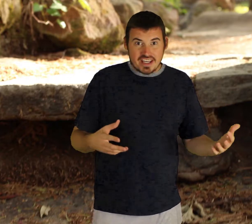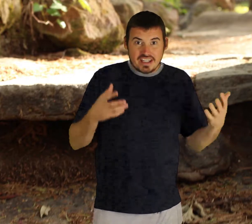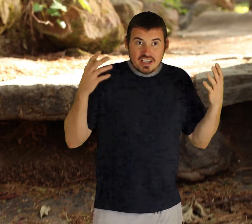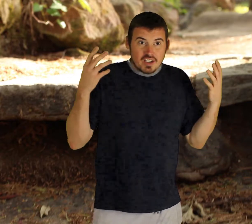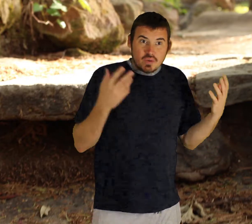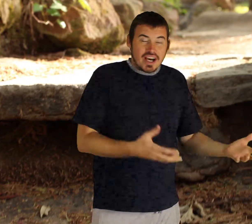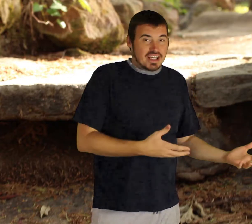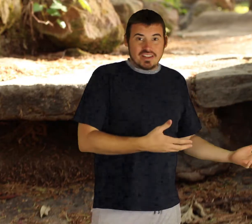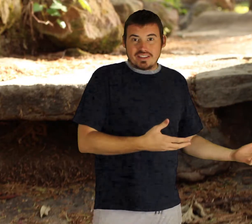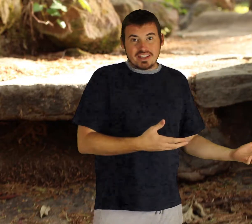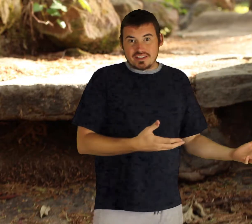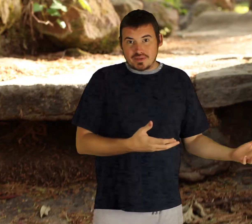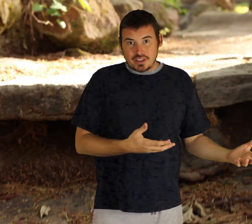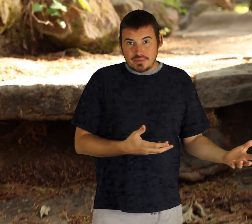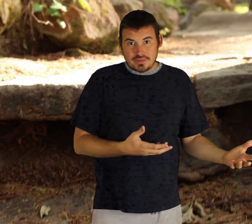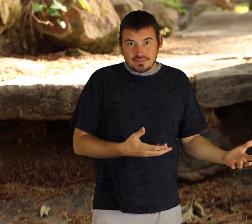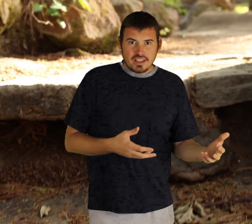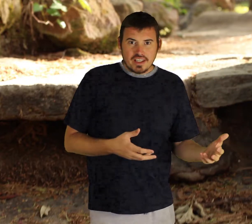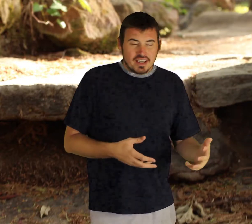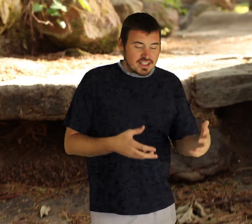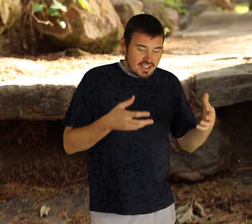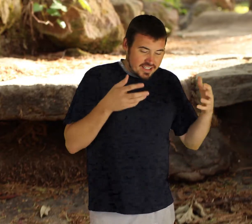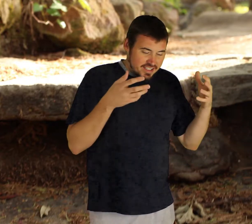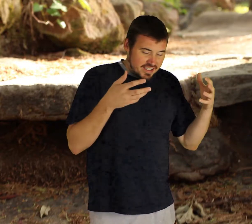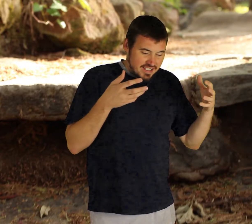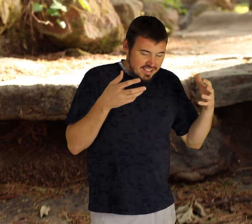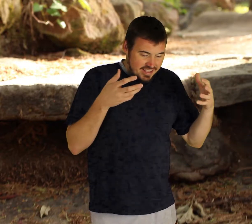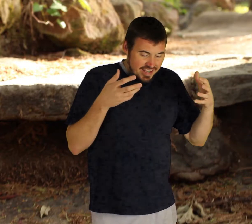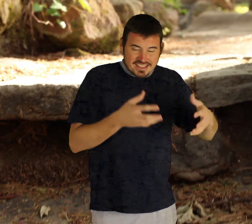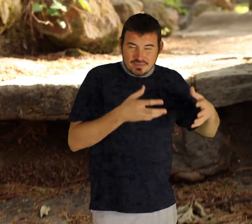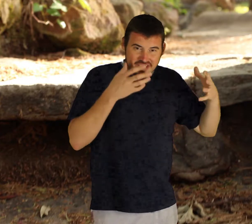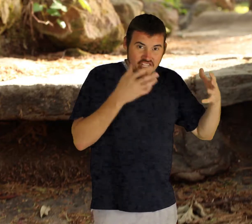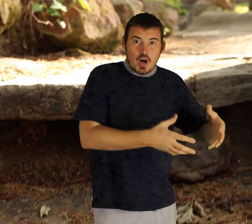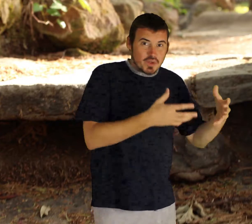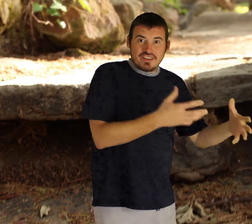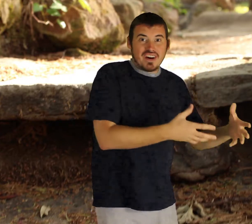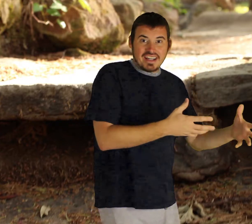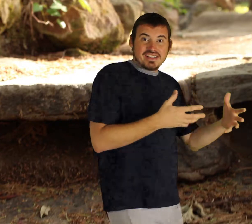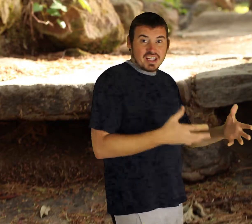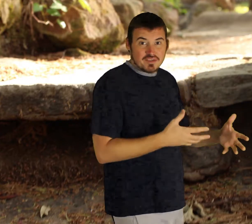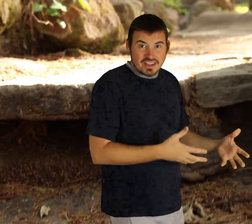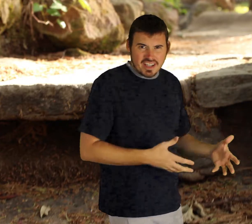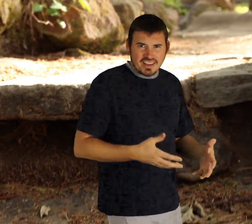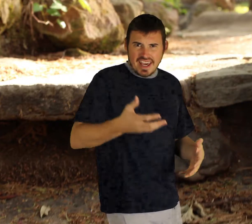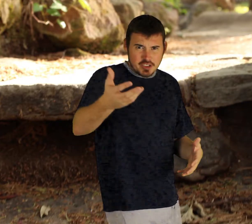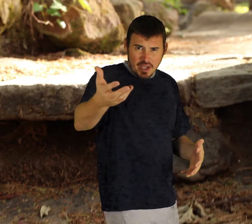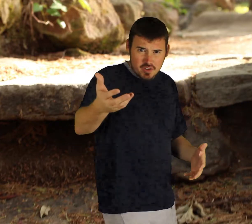that you gotta give it up to tell something crypt like that's some genre defining stuff right there and the hbo